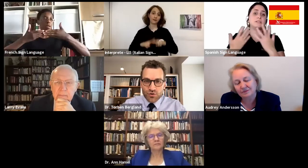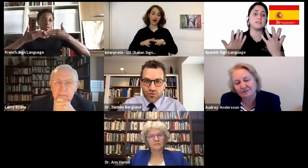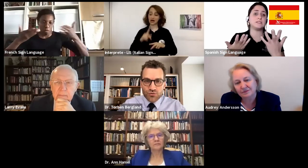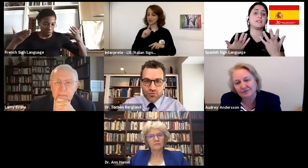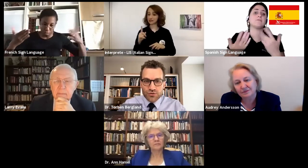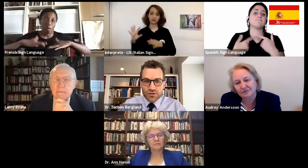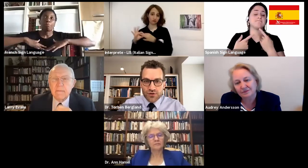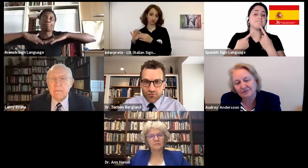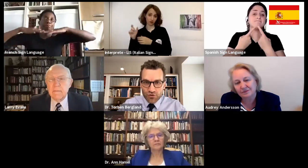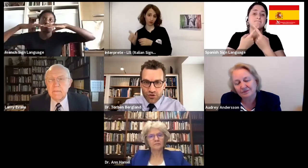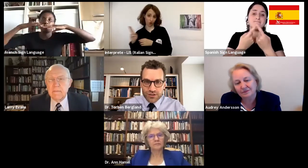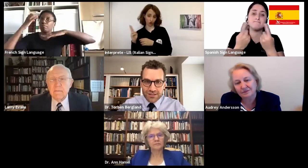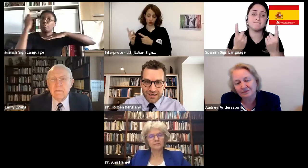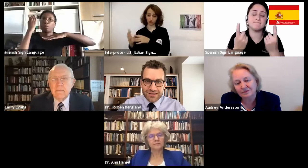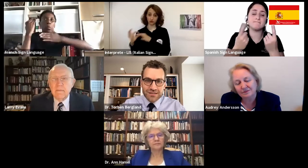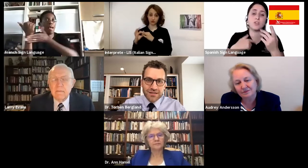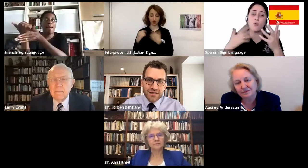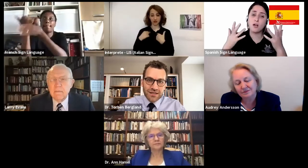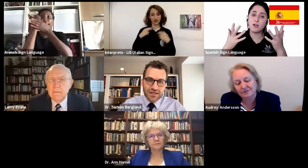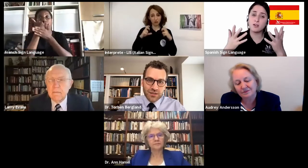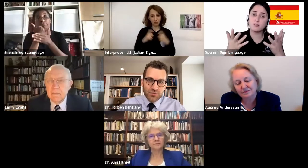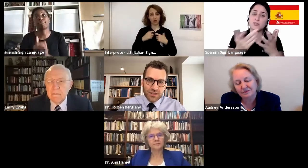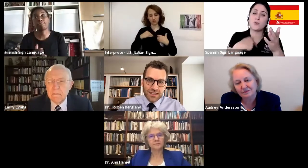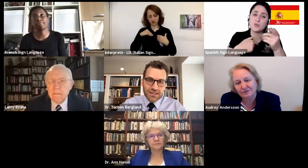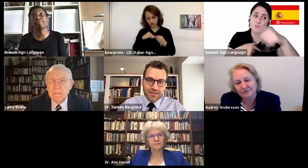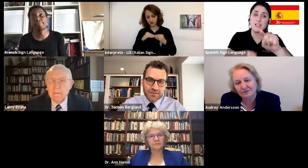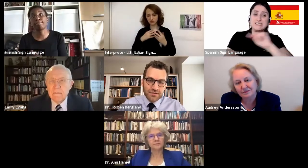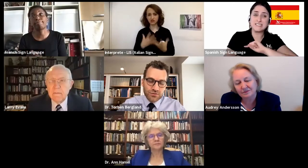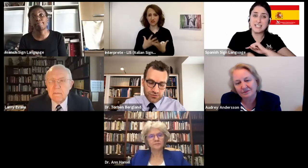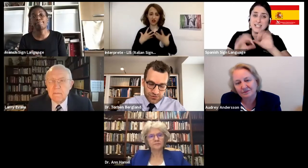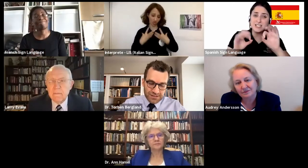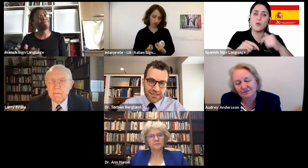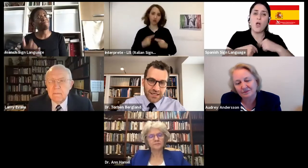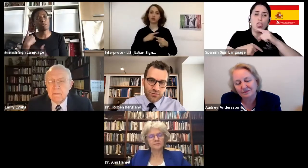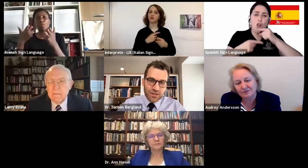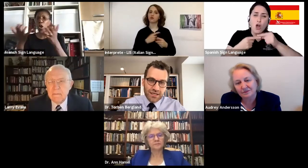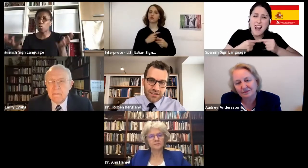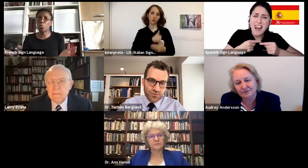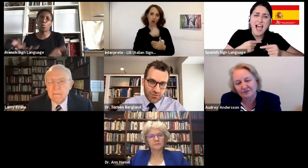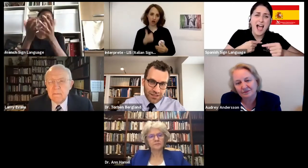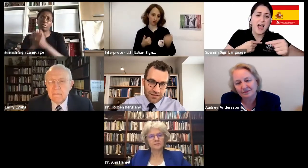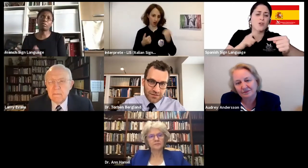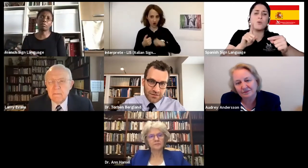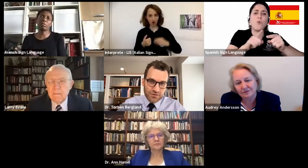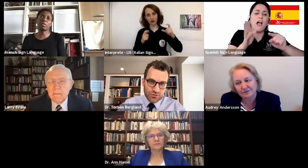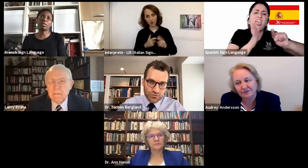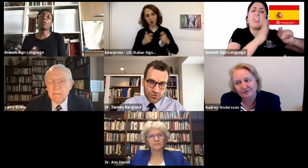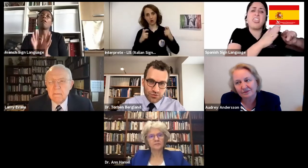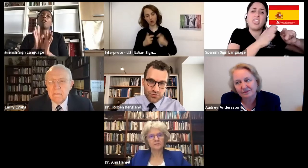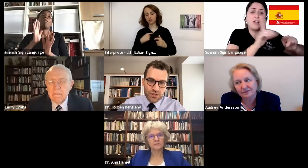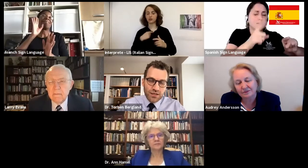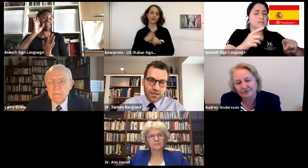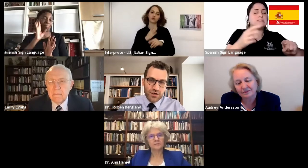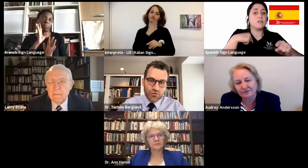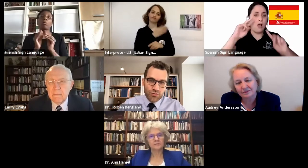postpone, avoid that. But again, to seek that when that is recommended to